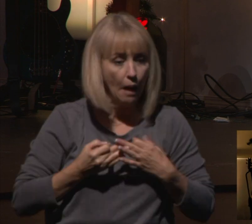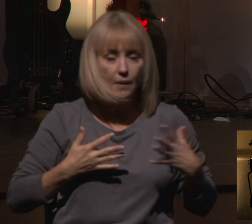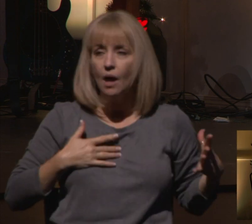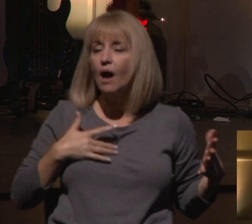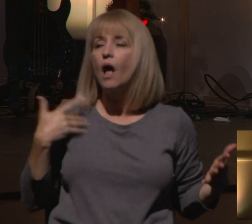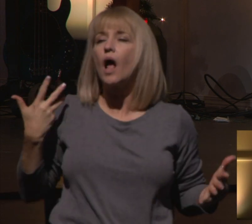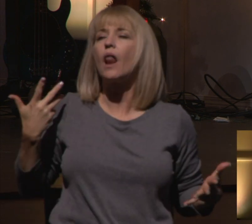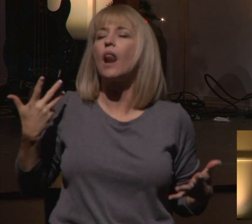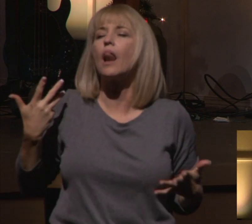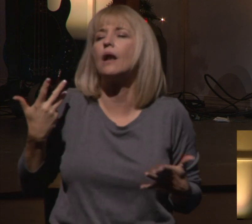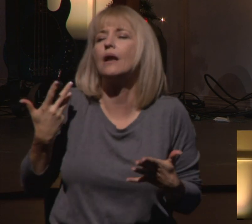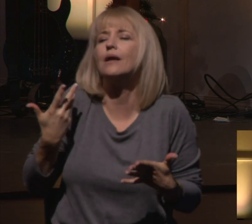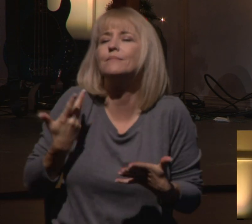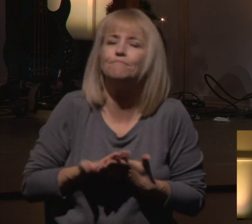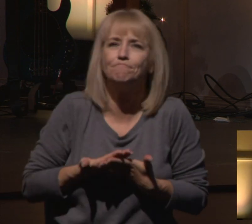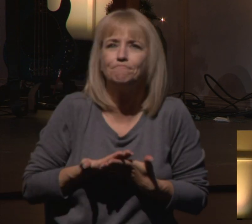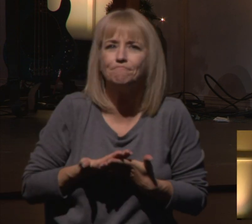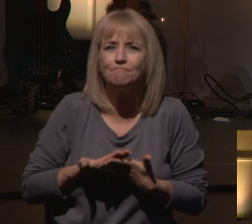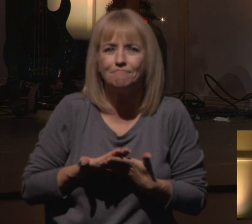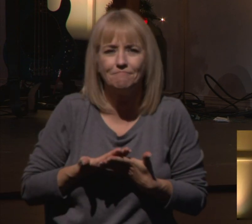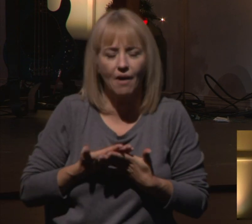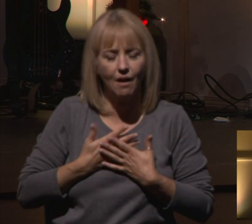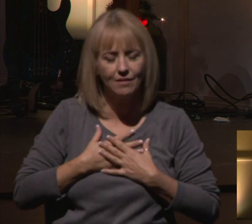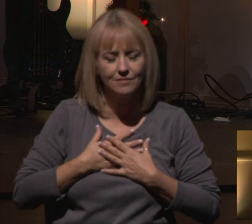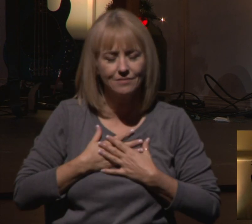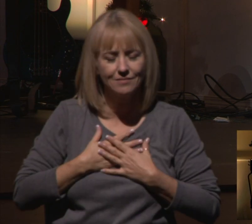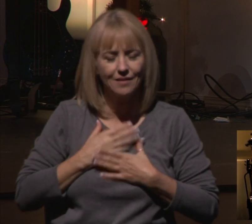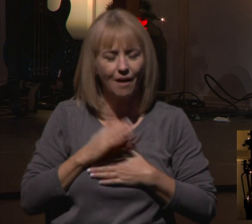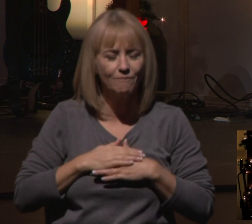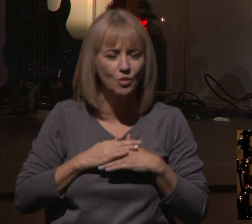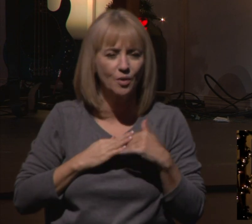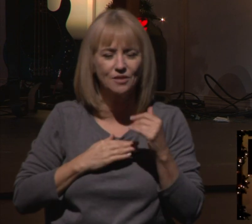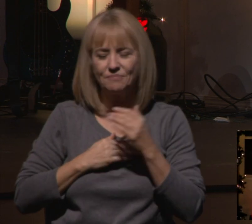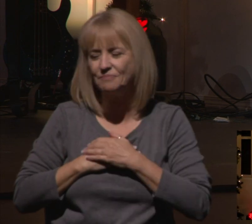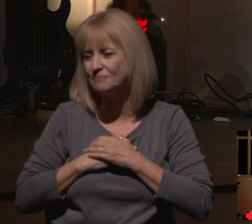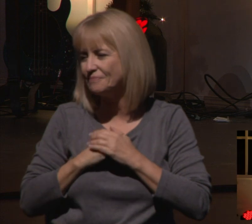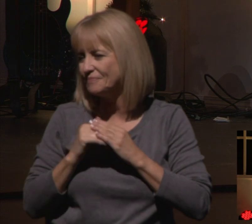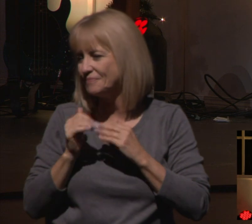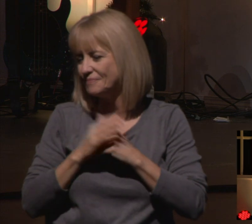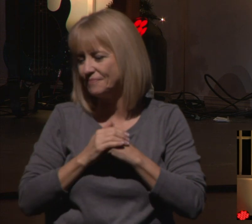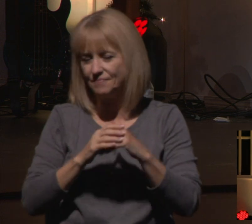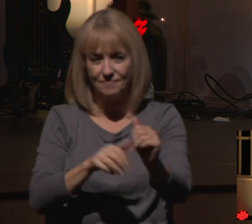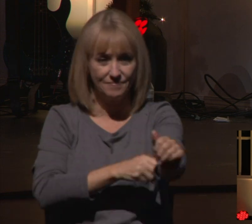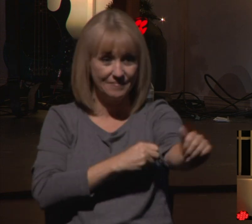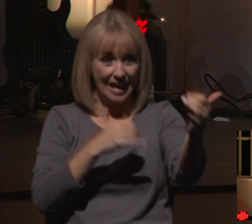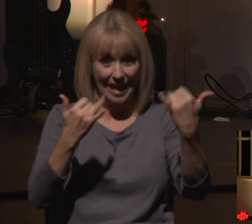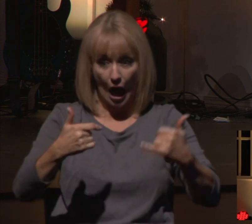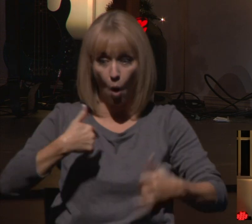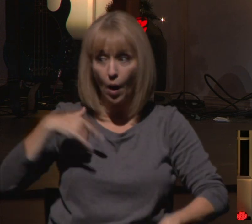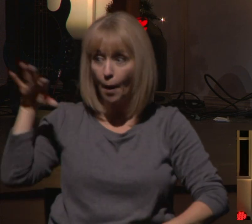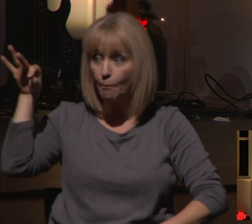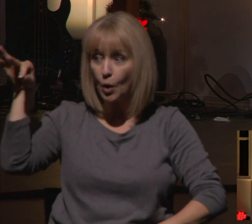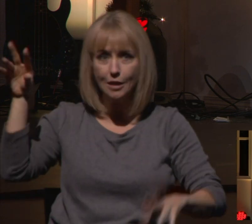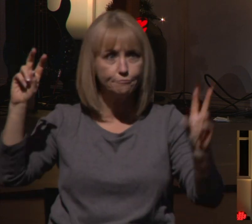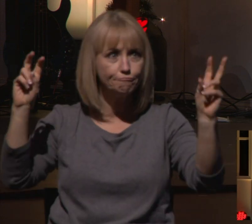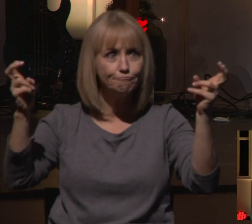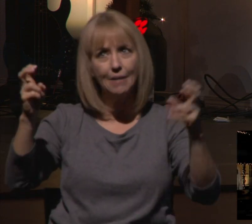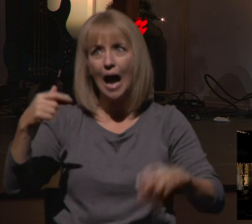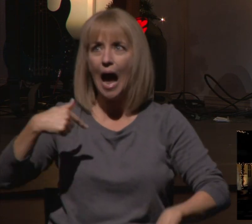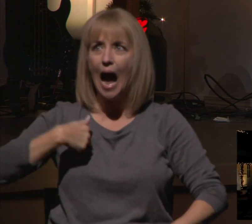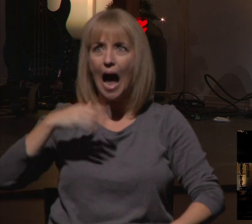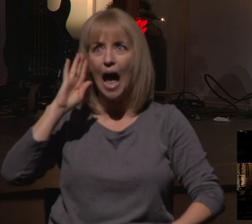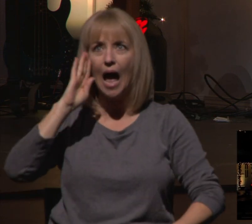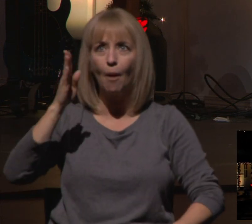comfortable. And what I'm excited about this Christmas is this series that we're in called I'll Be Home for Christmas. Because I don't know about you,